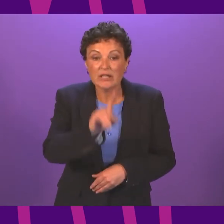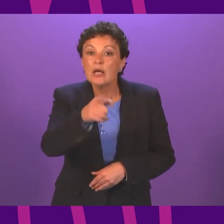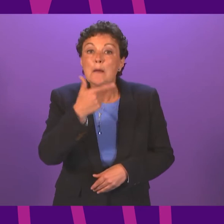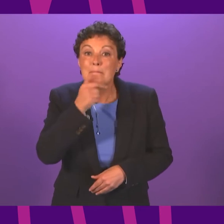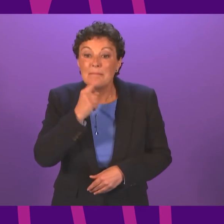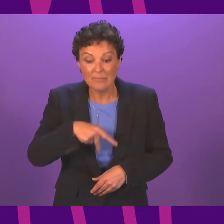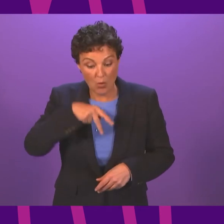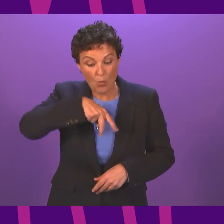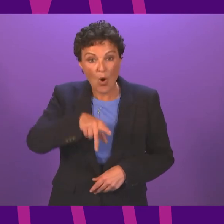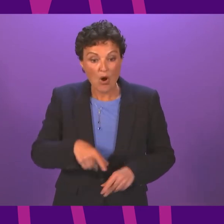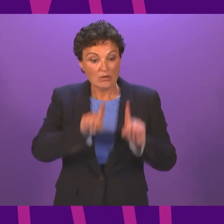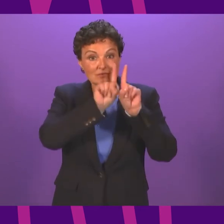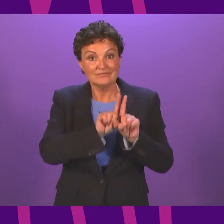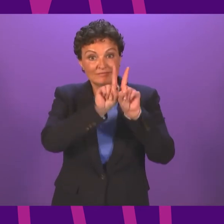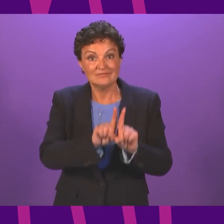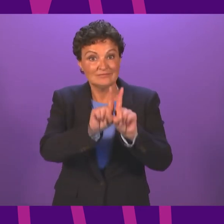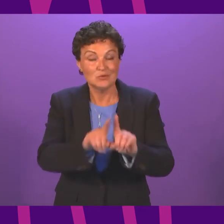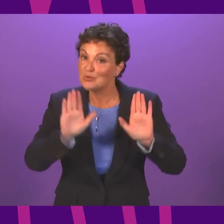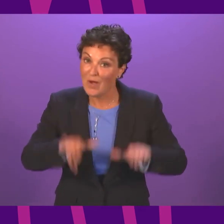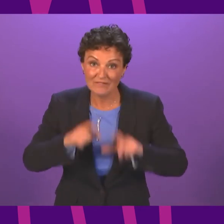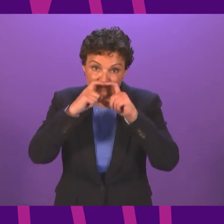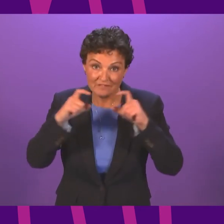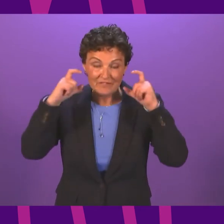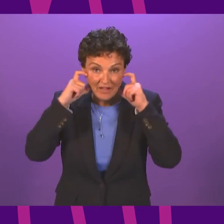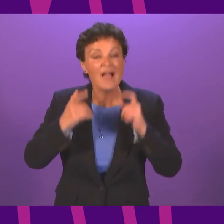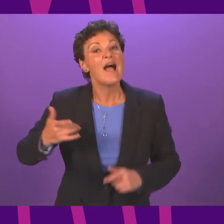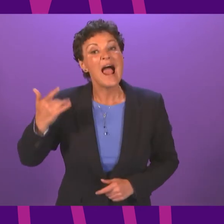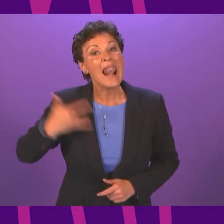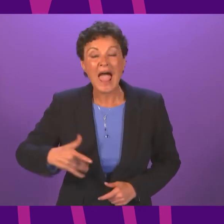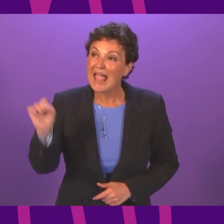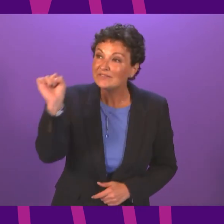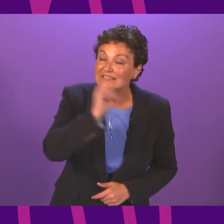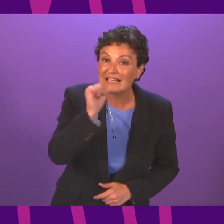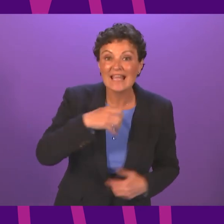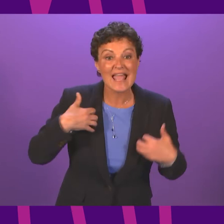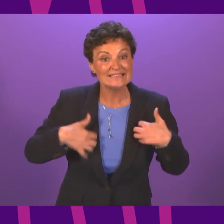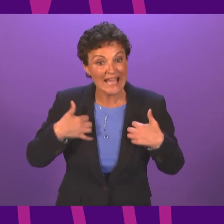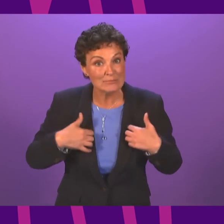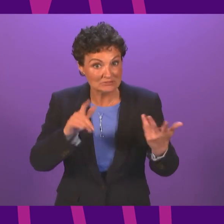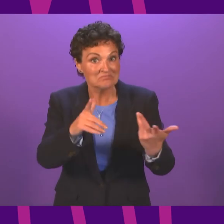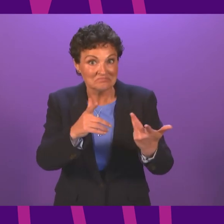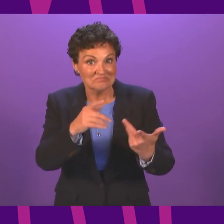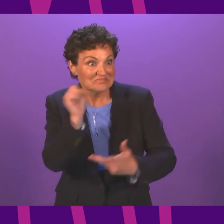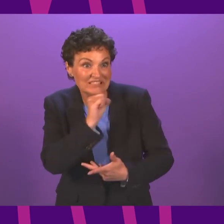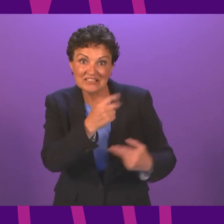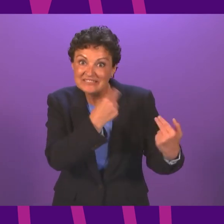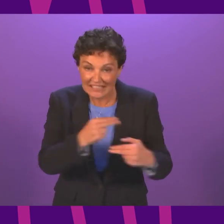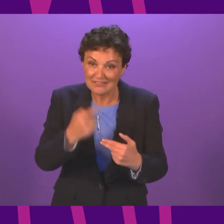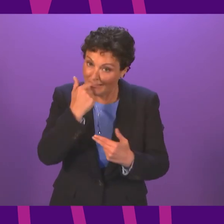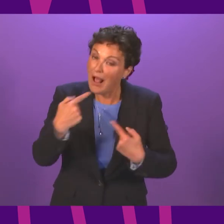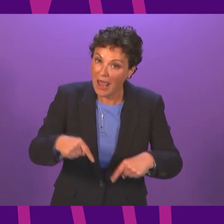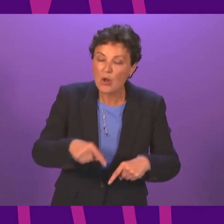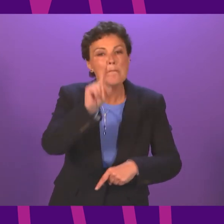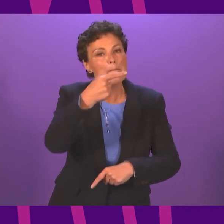to wear face coverings. Live entertainment at receptions will be possible, although people will still need to be seated at tables. And we will change